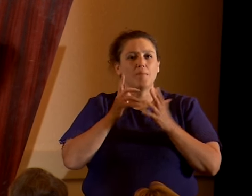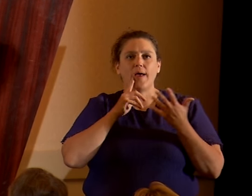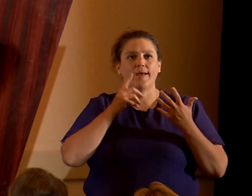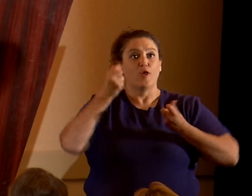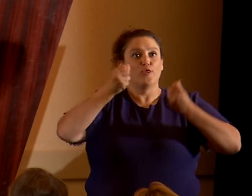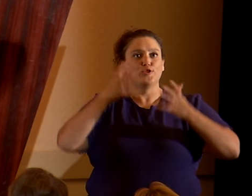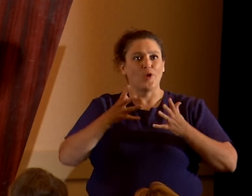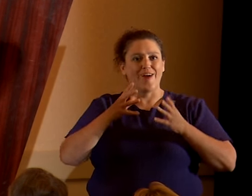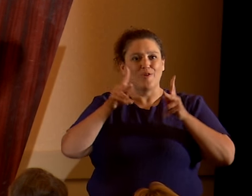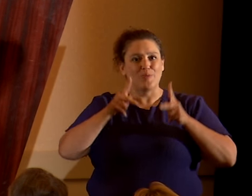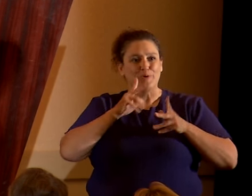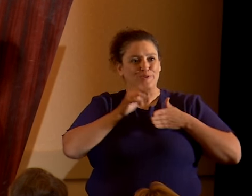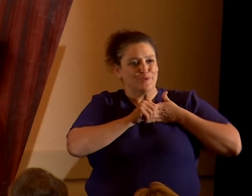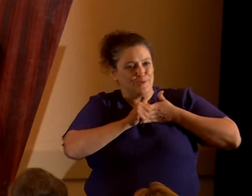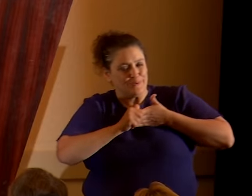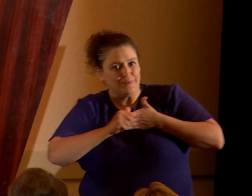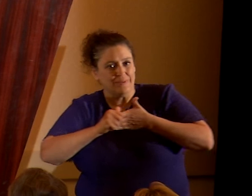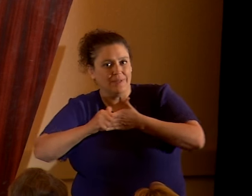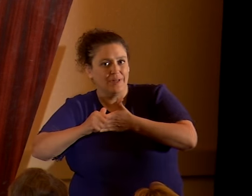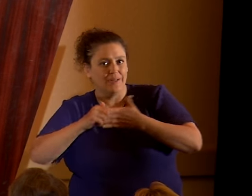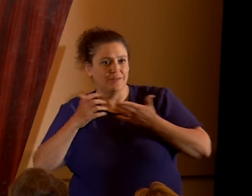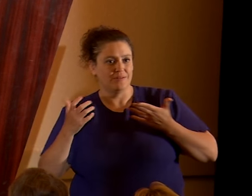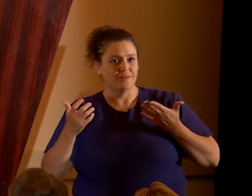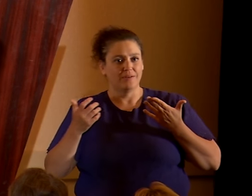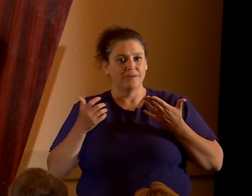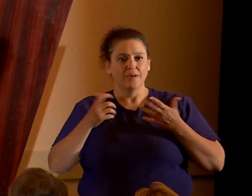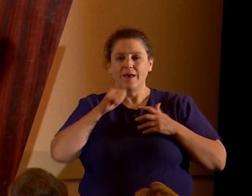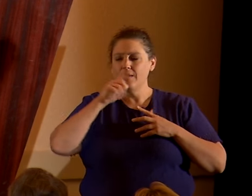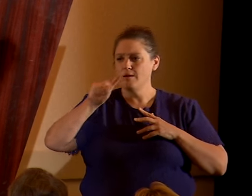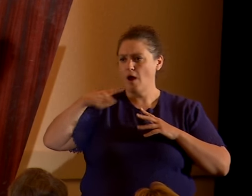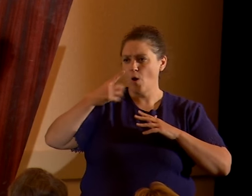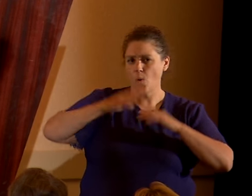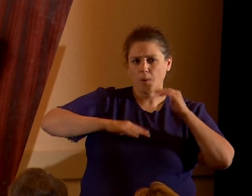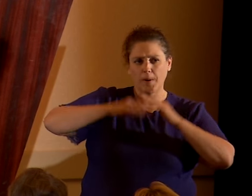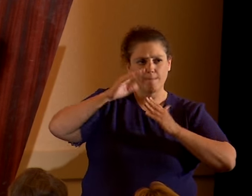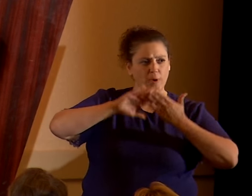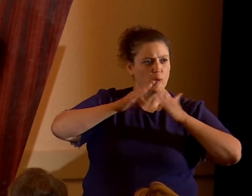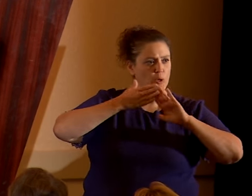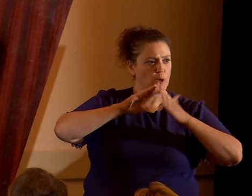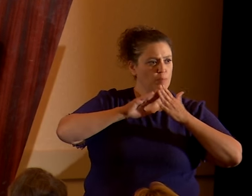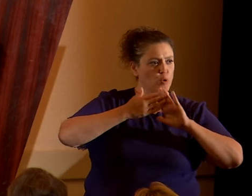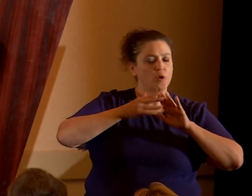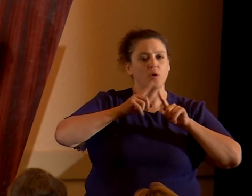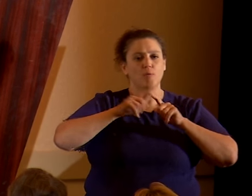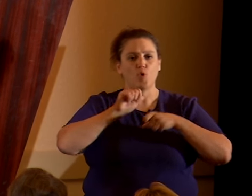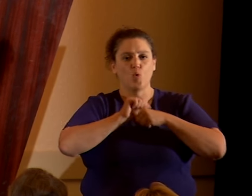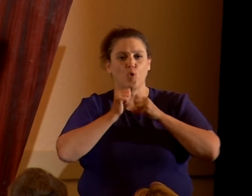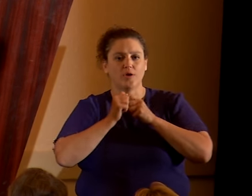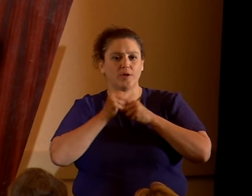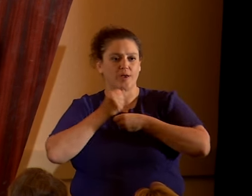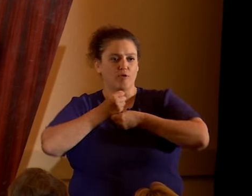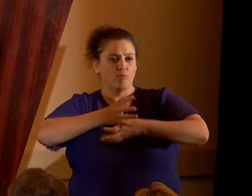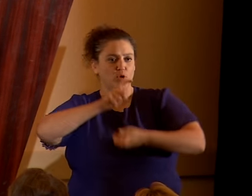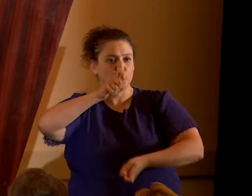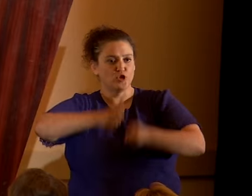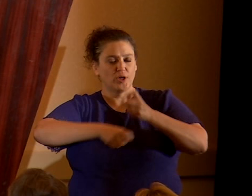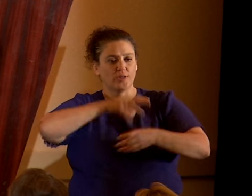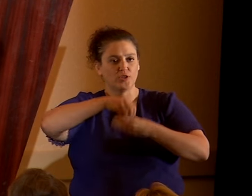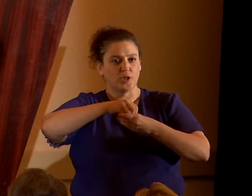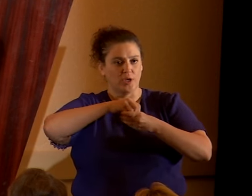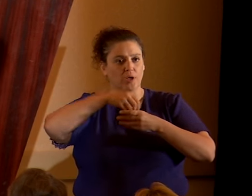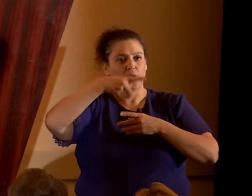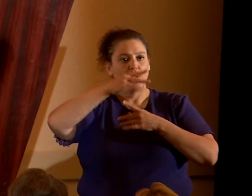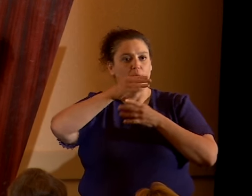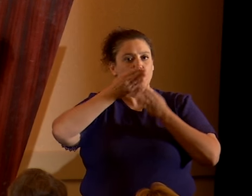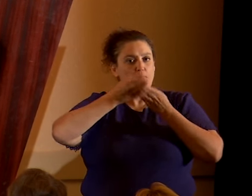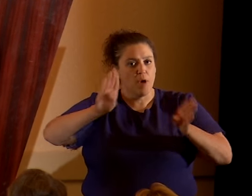I think it's the time to move on from not simply building community, but rather work together to make a positive change in public policy and foreign policy,